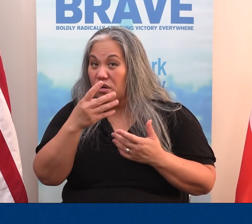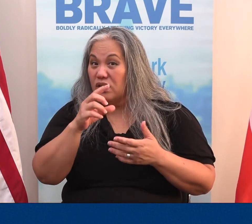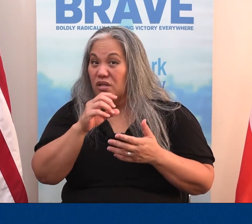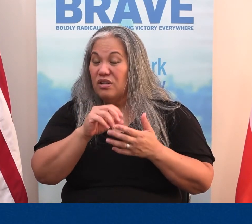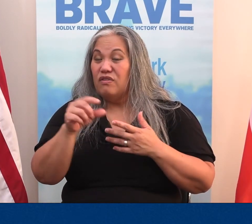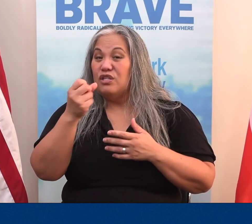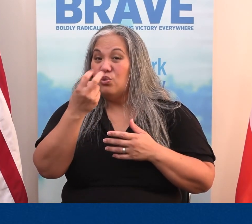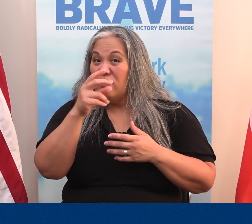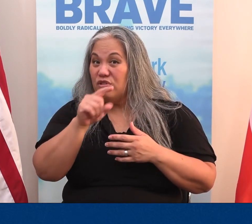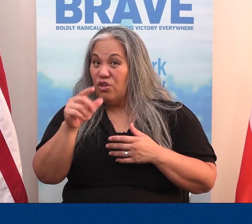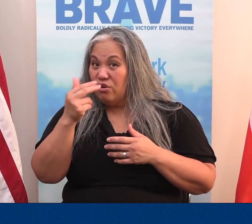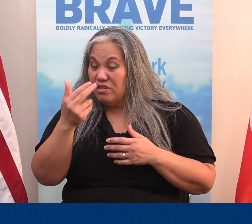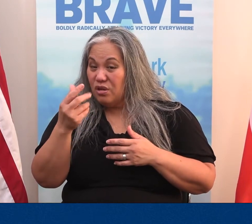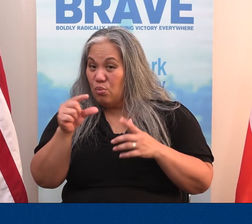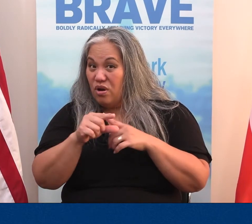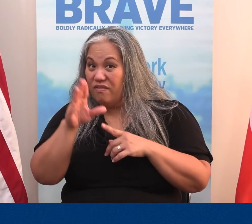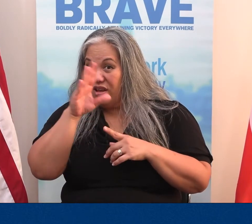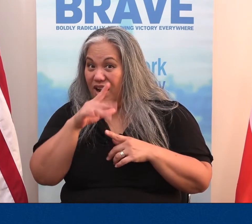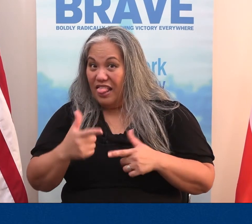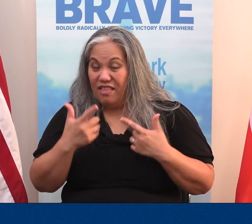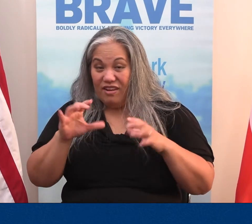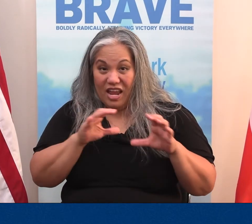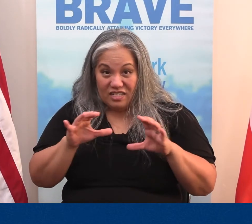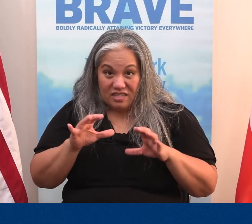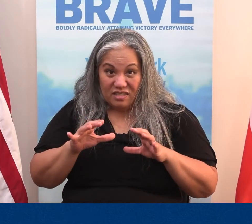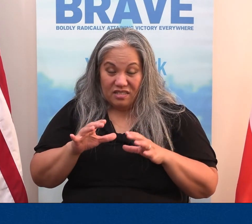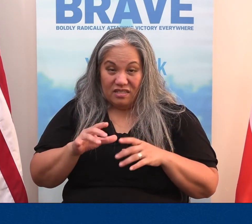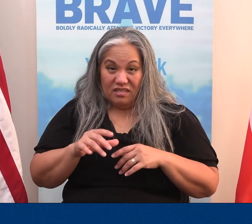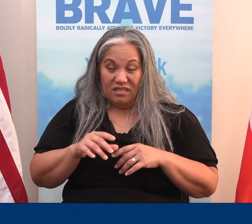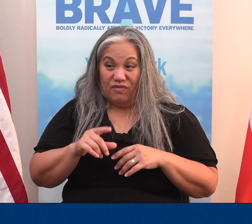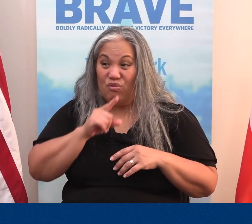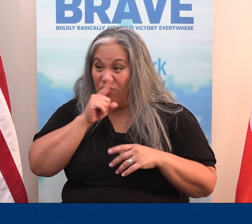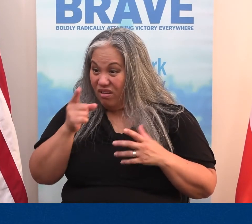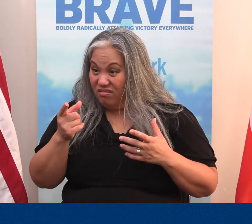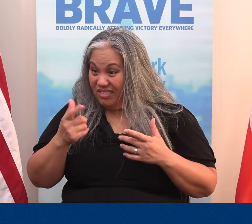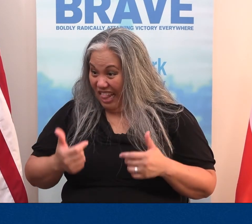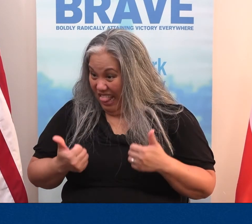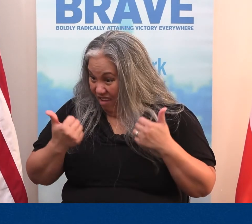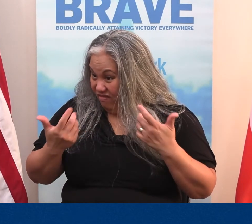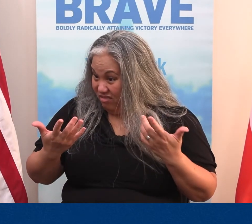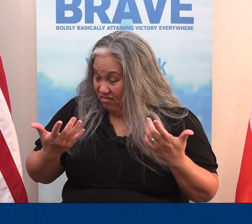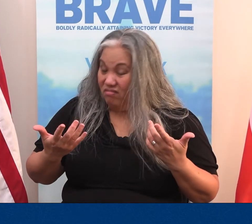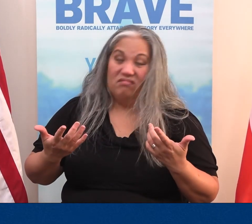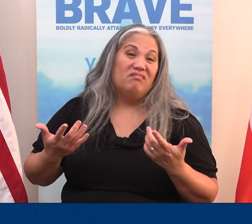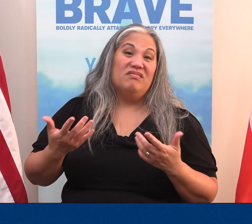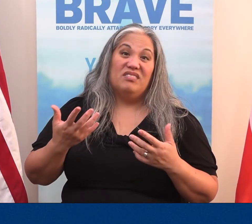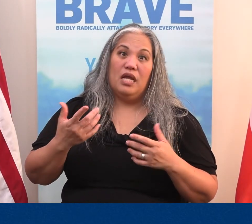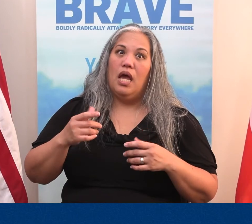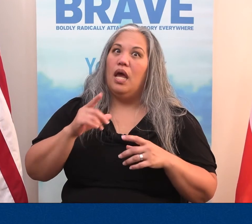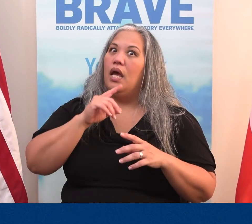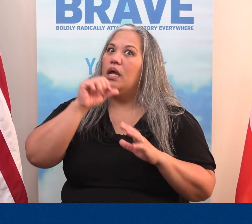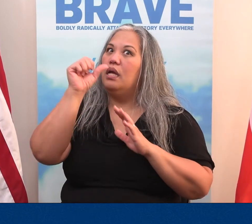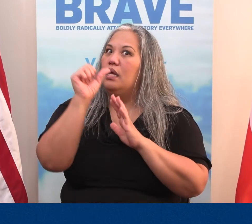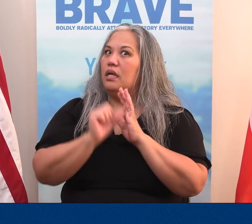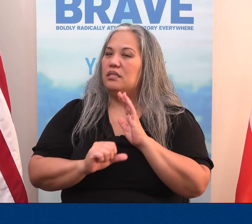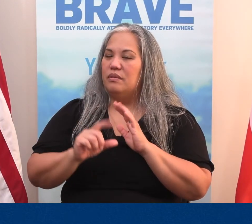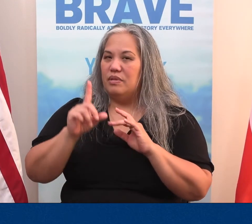4, 12 and 13, the Word of God is living and active. It's for real. It's a lie. And it cuts.